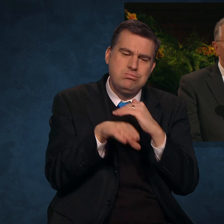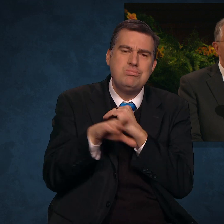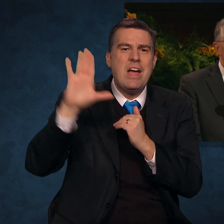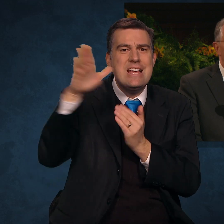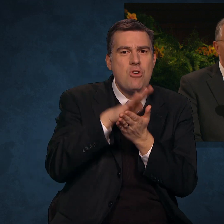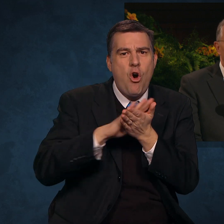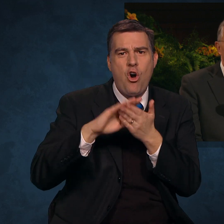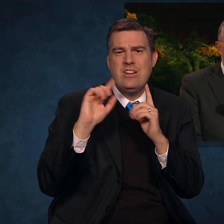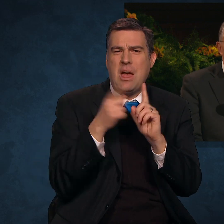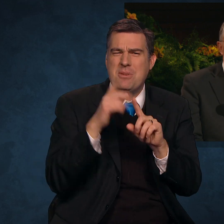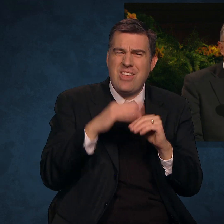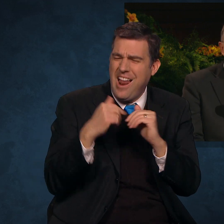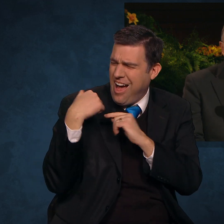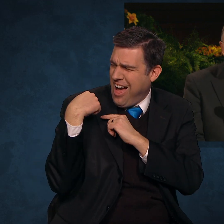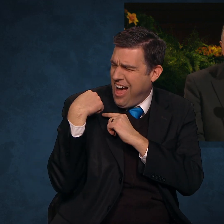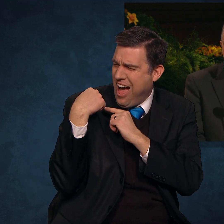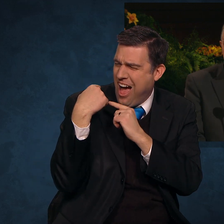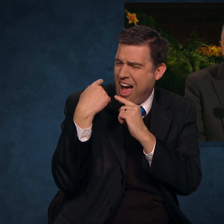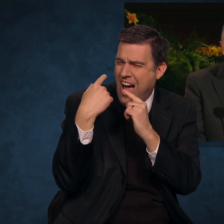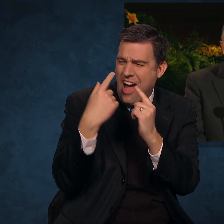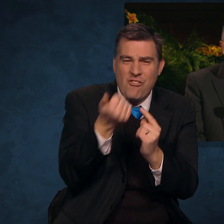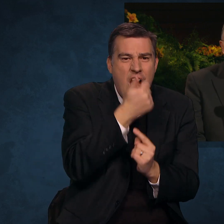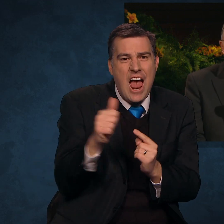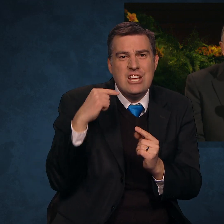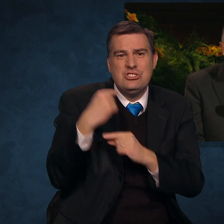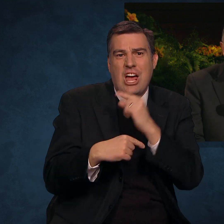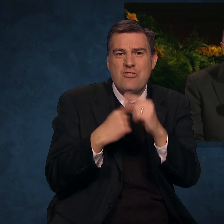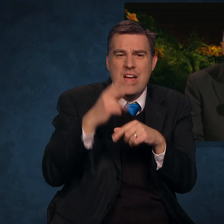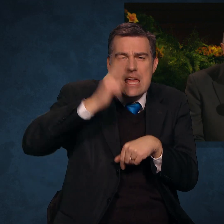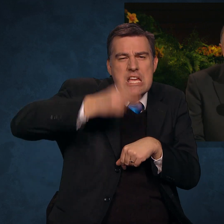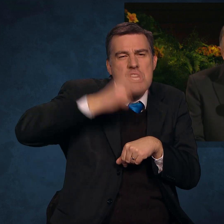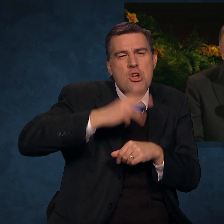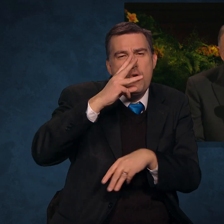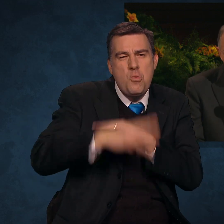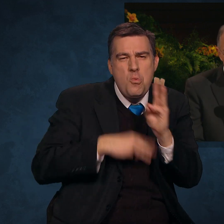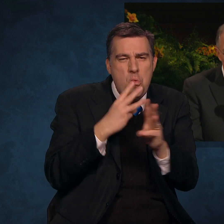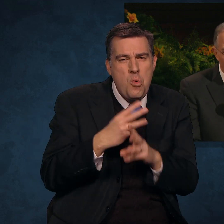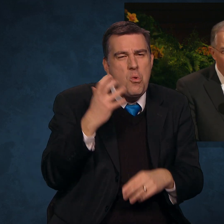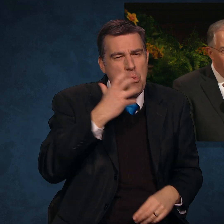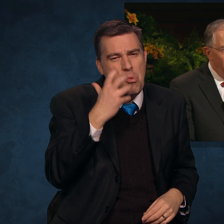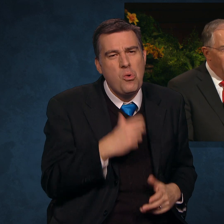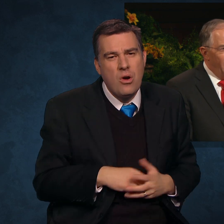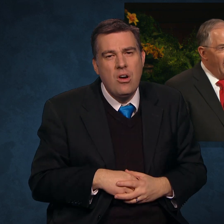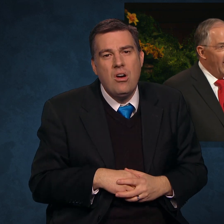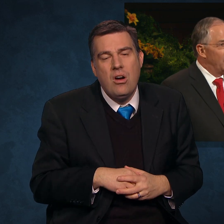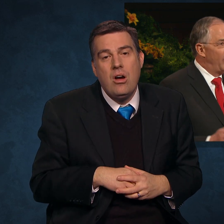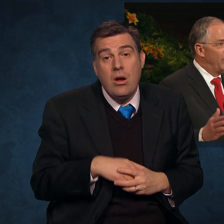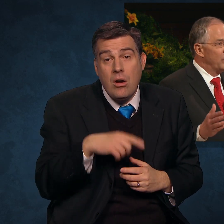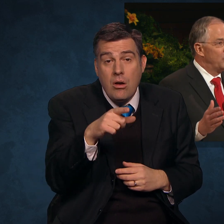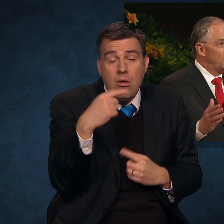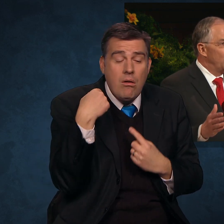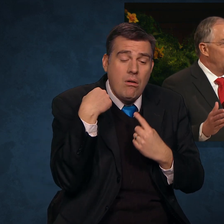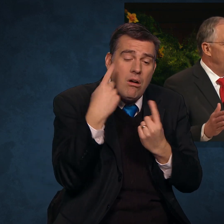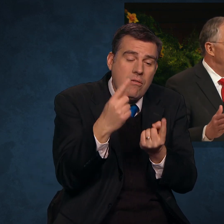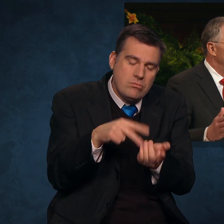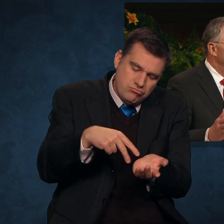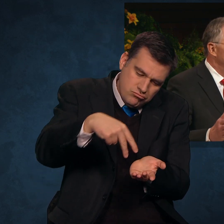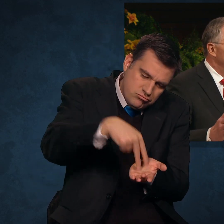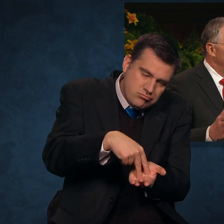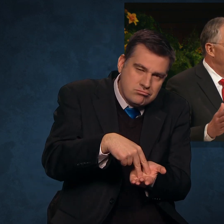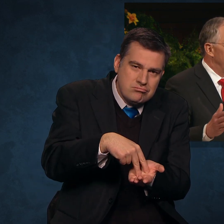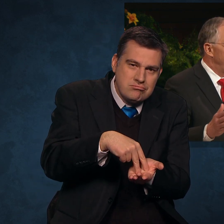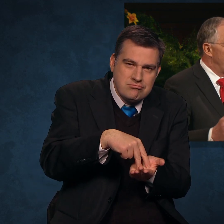holy temples than any other generation in the history of the world. Have you ever stood